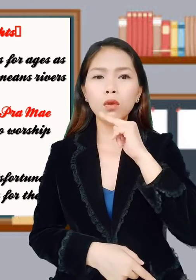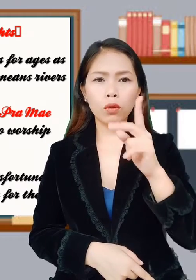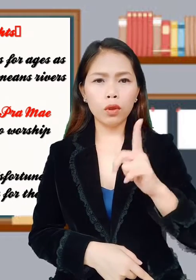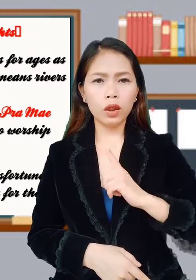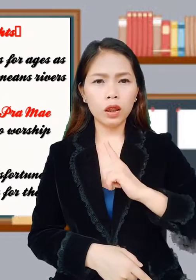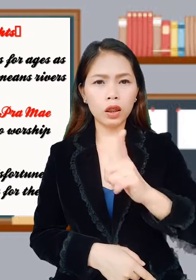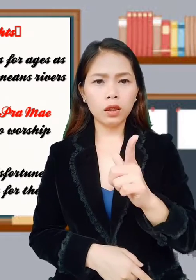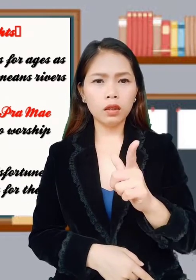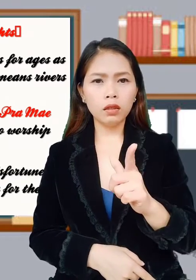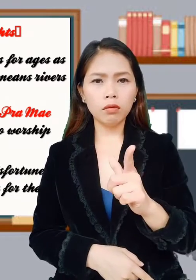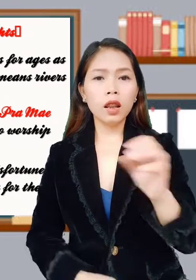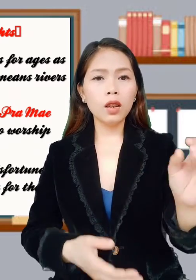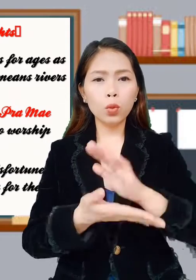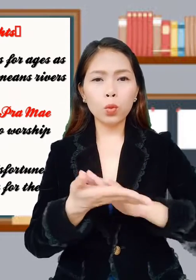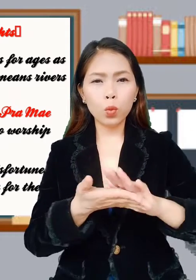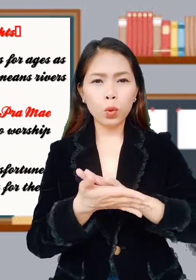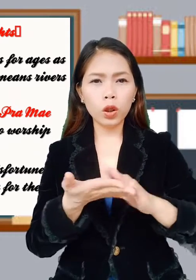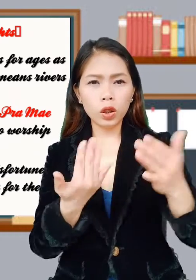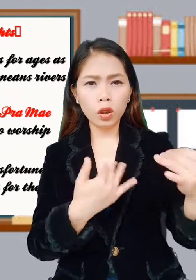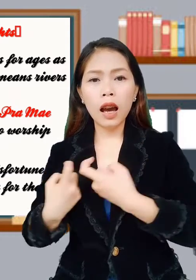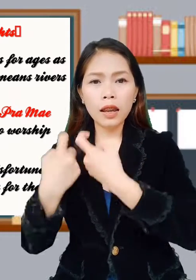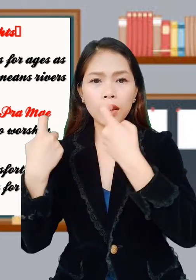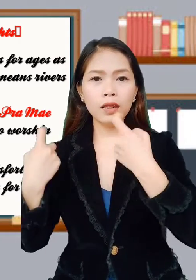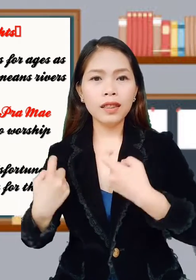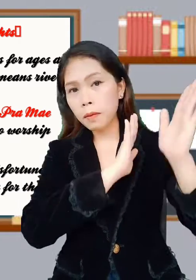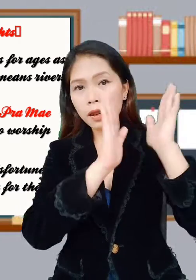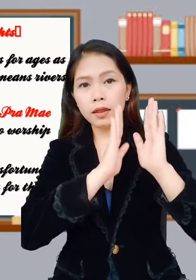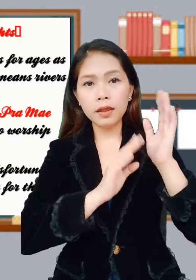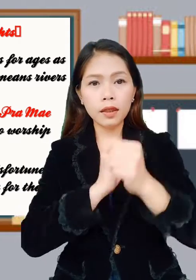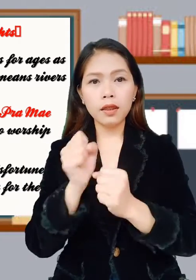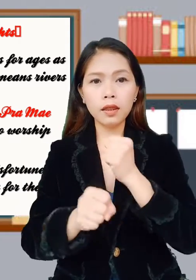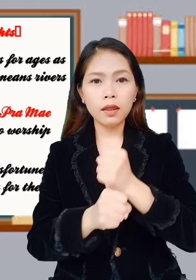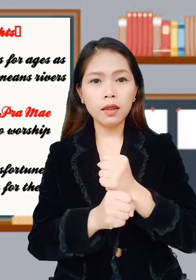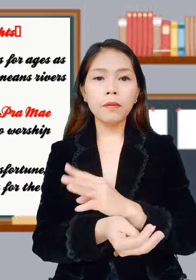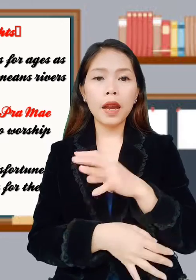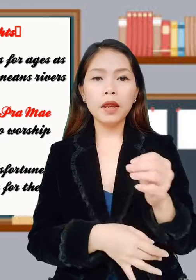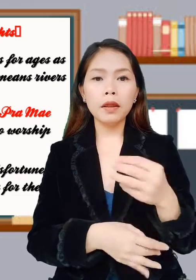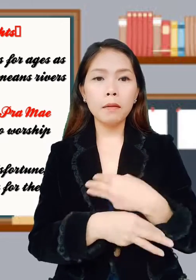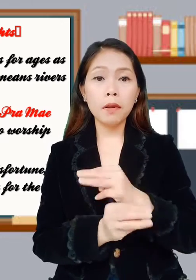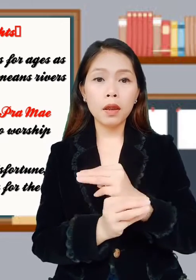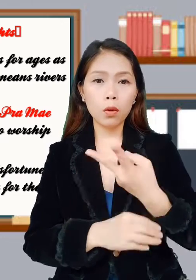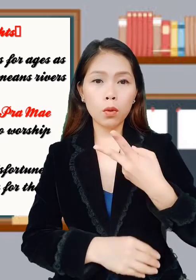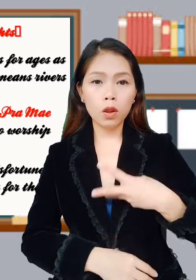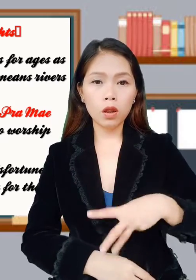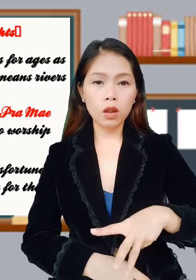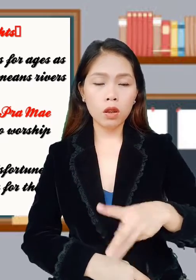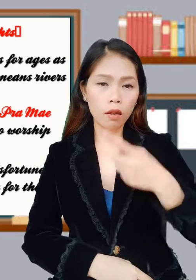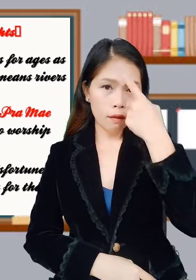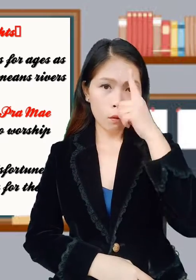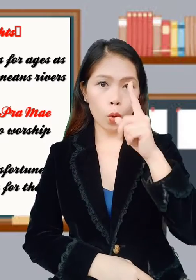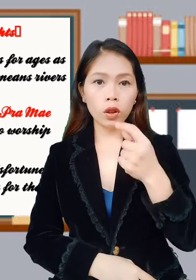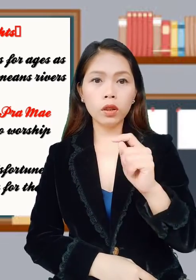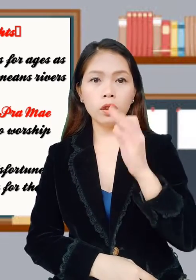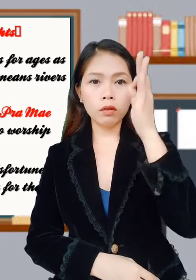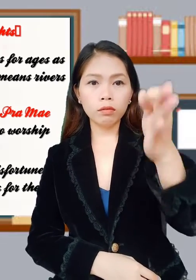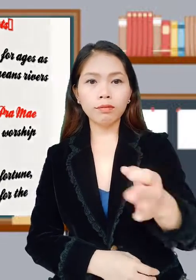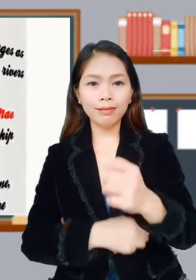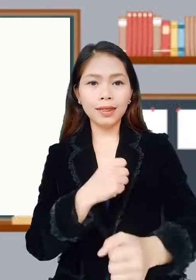and wash away sins of the past year and make wishes for this coming